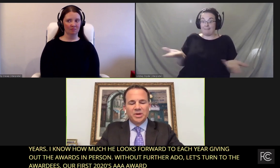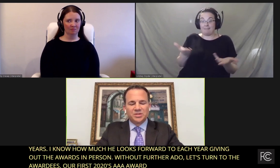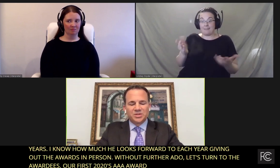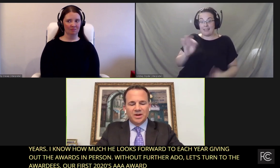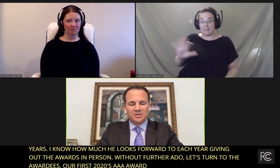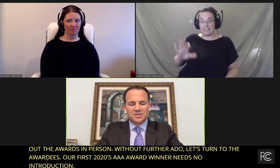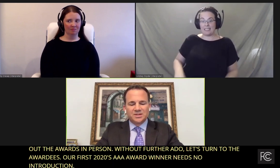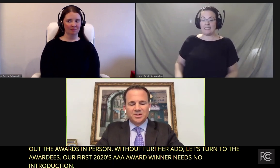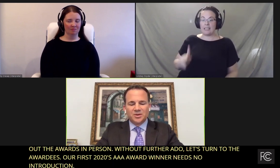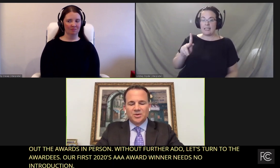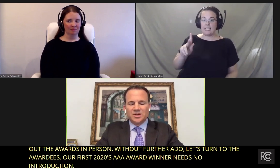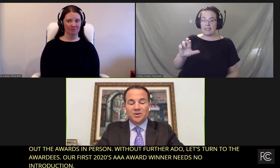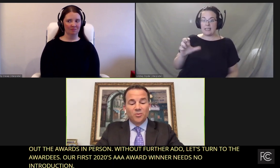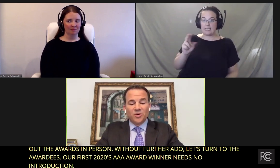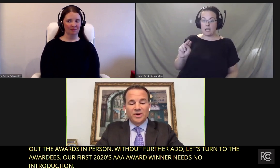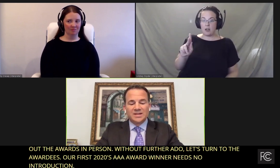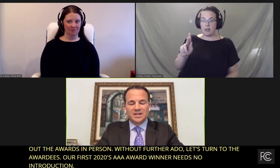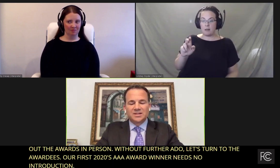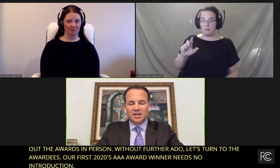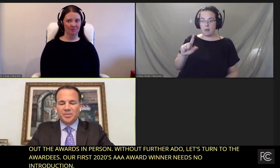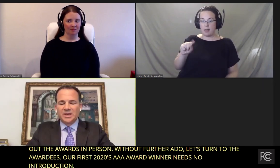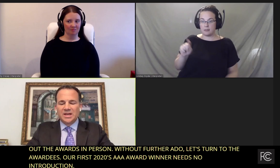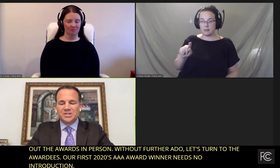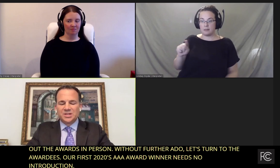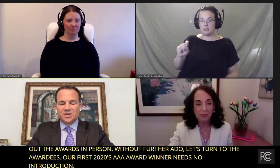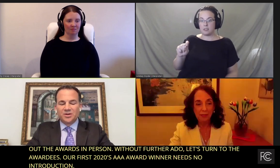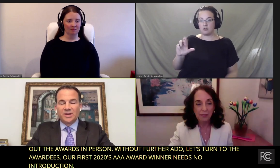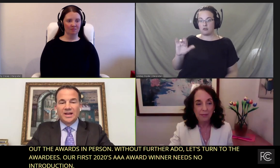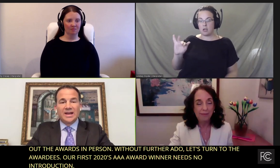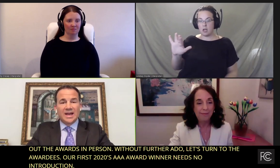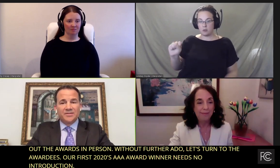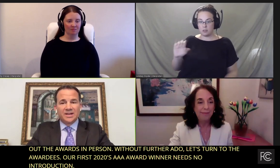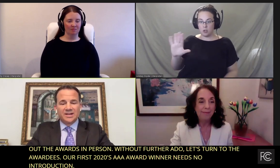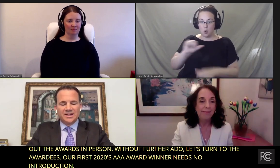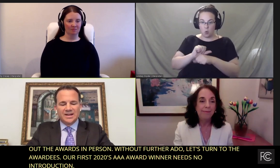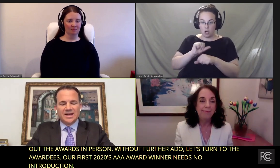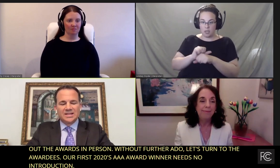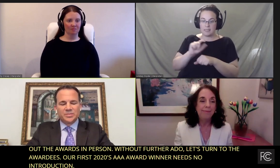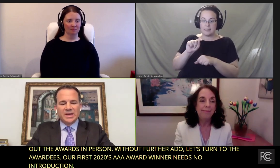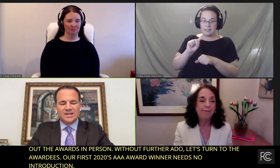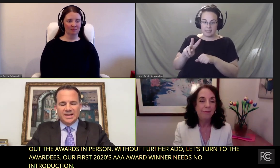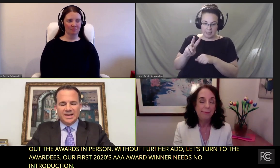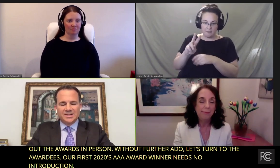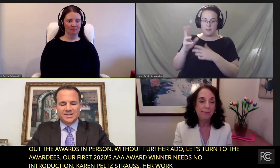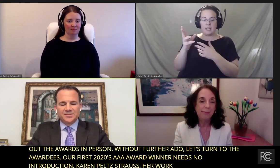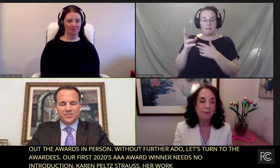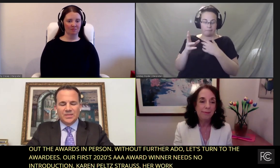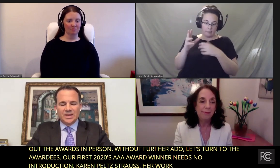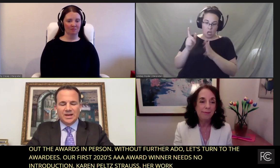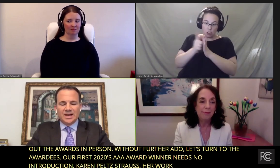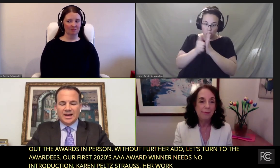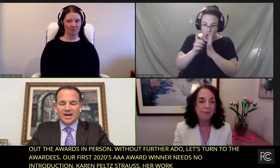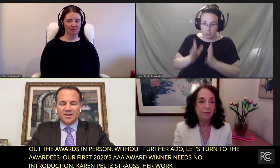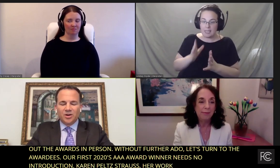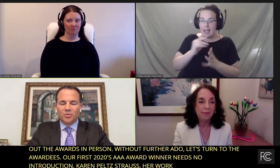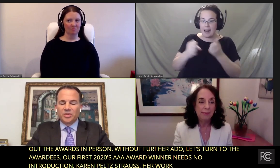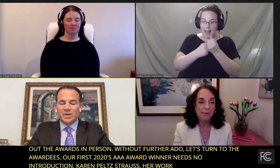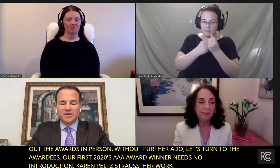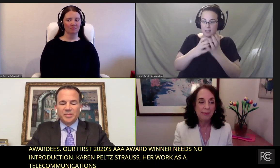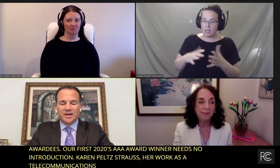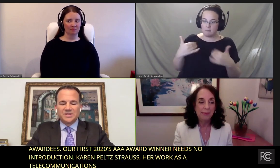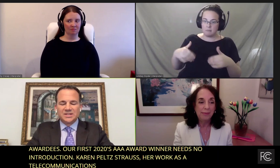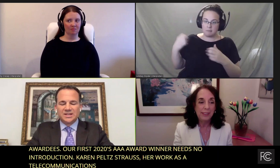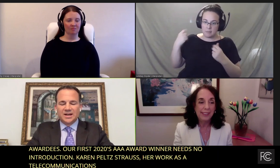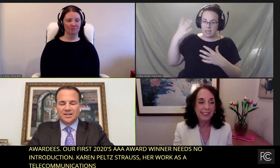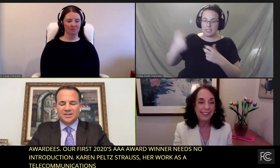Karen Pelt Strauss, her work as a telecommunications attorney and advocate has spanned decades. I, along